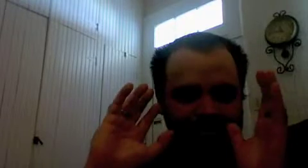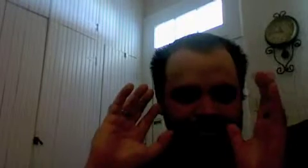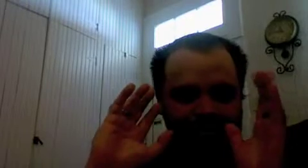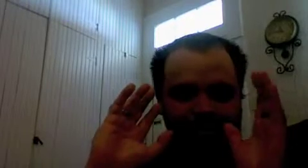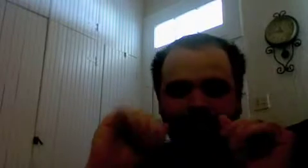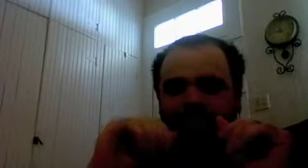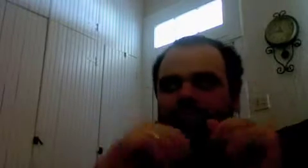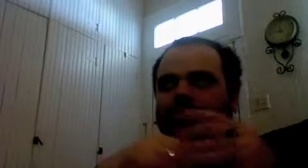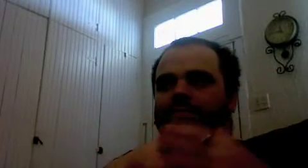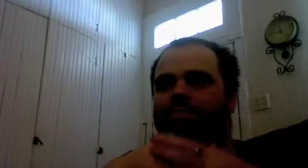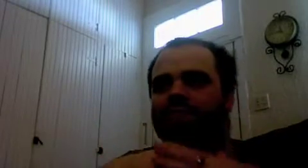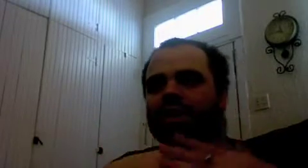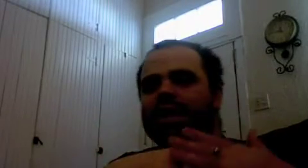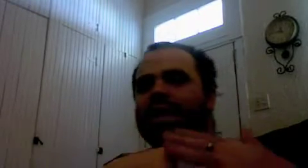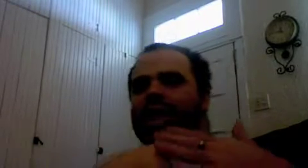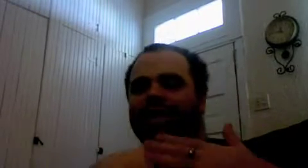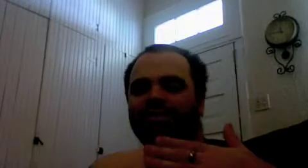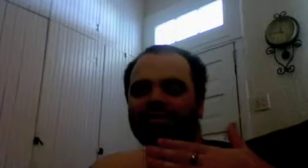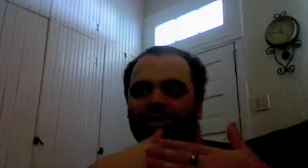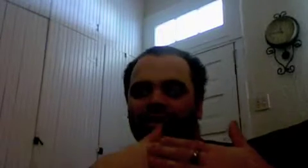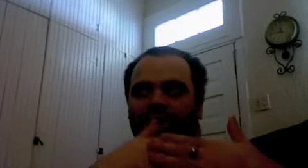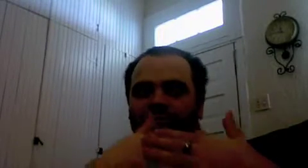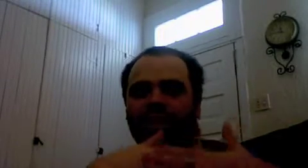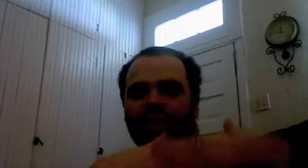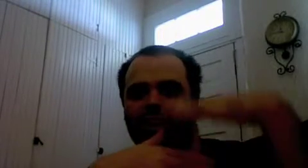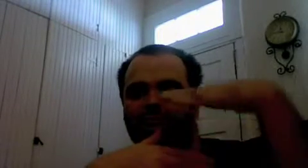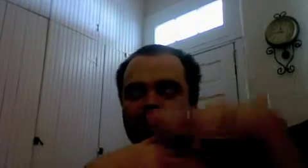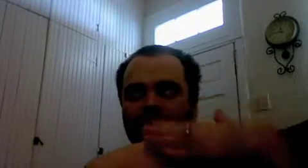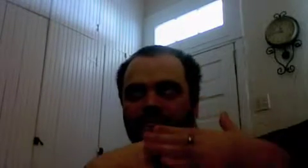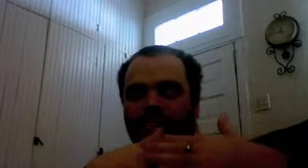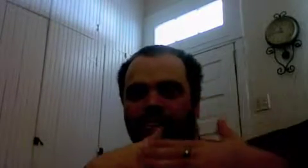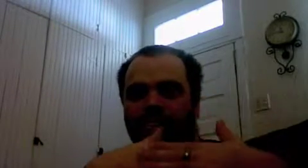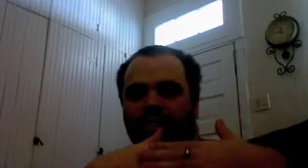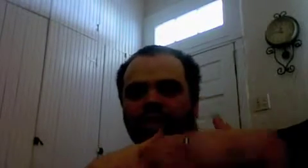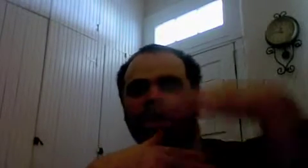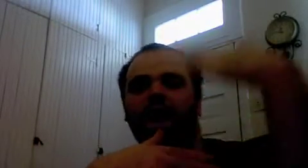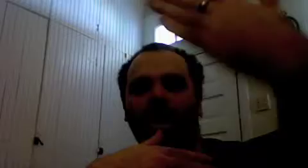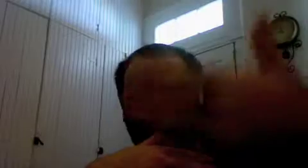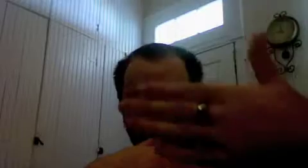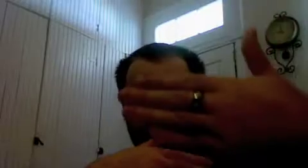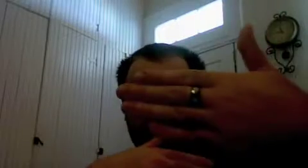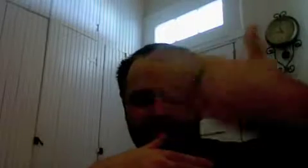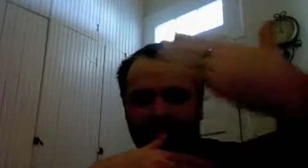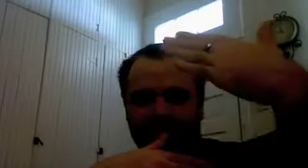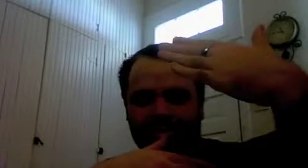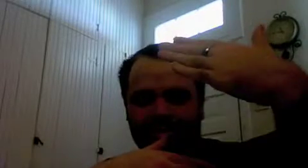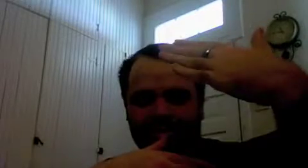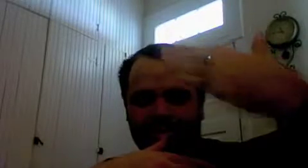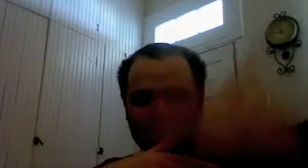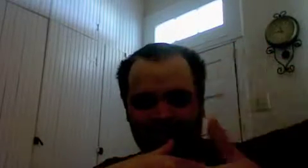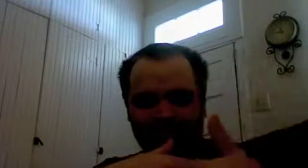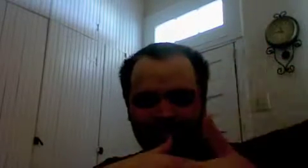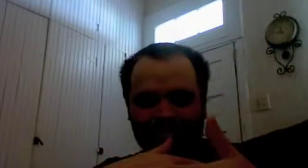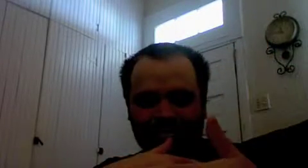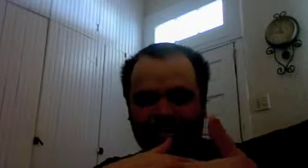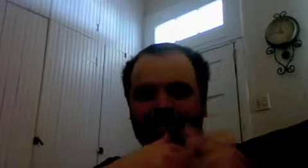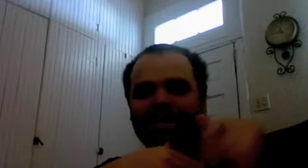and the other self right